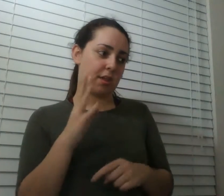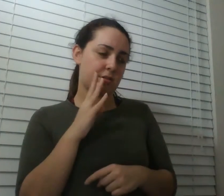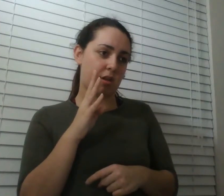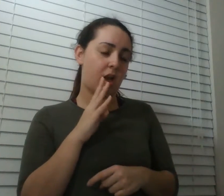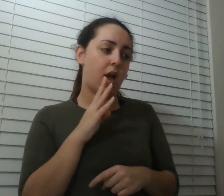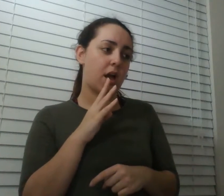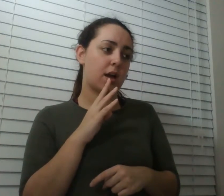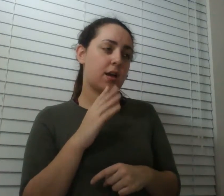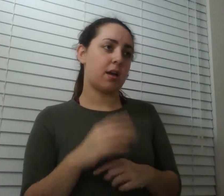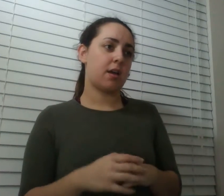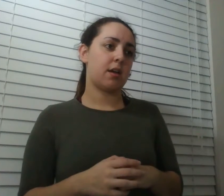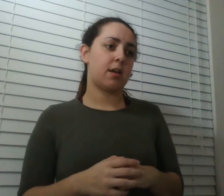this kind of stare